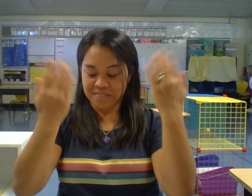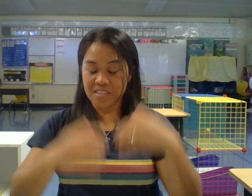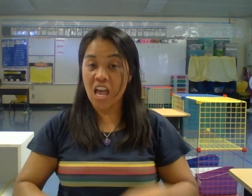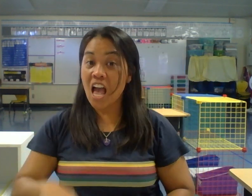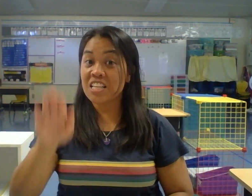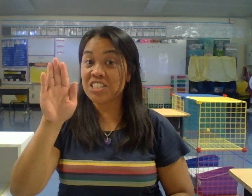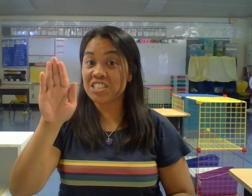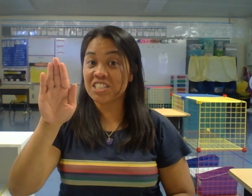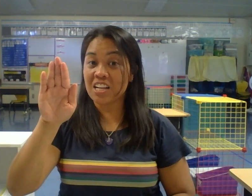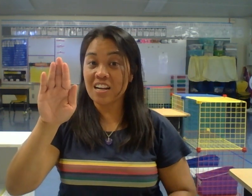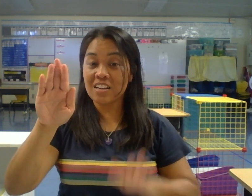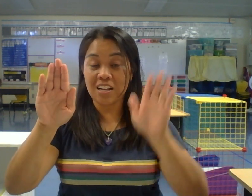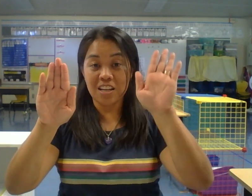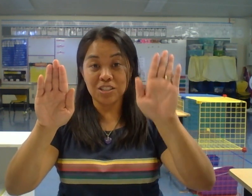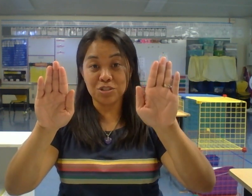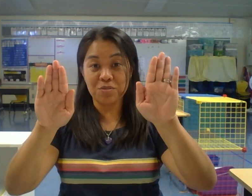Stuck Truck.